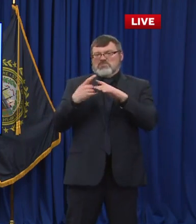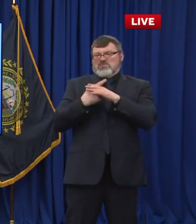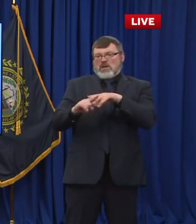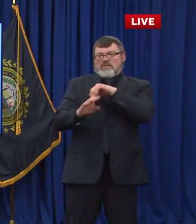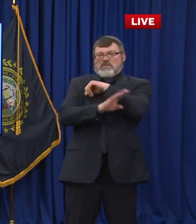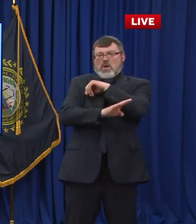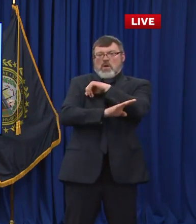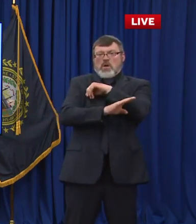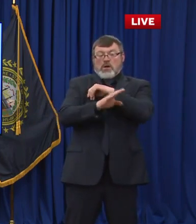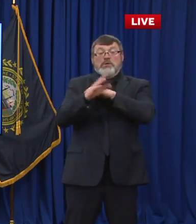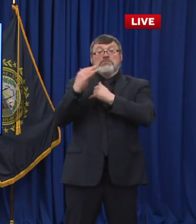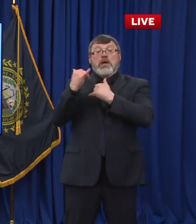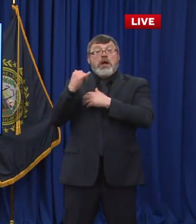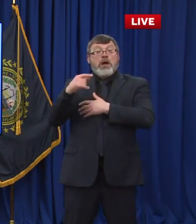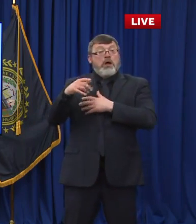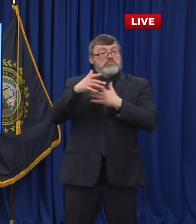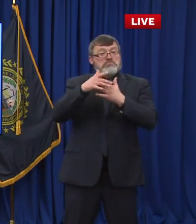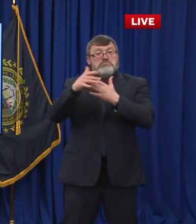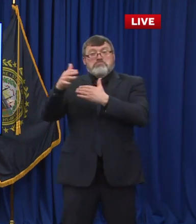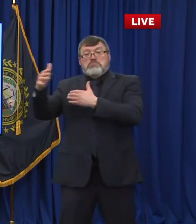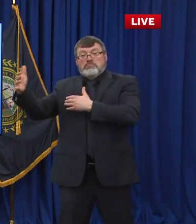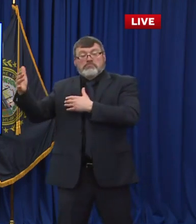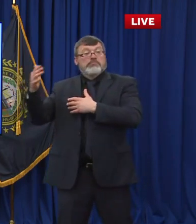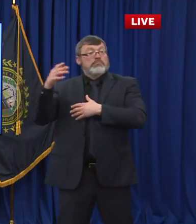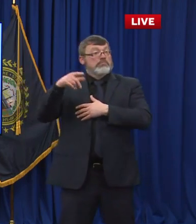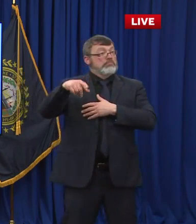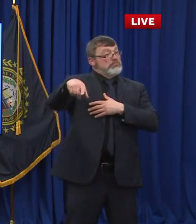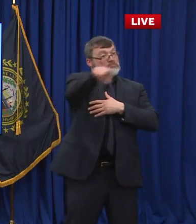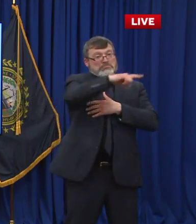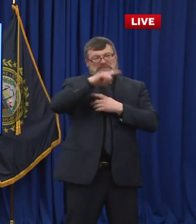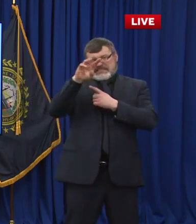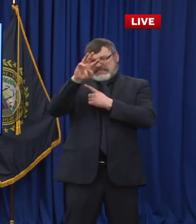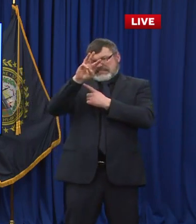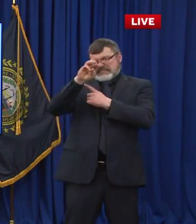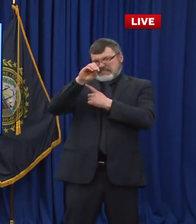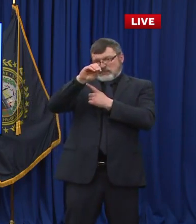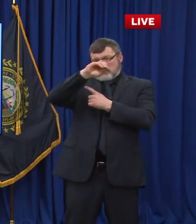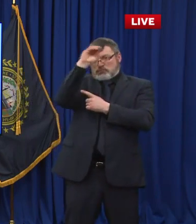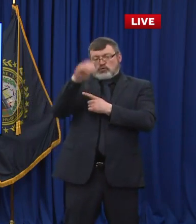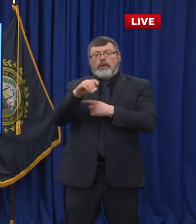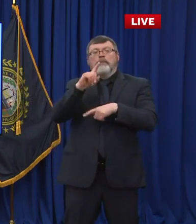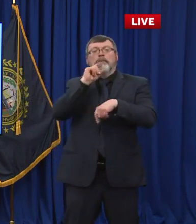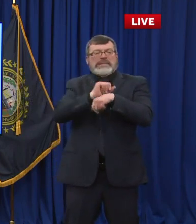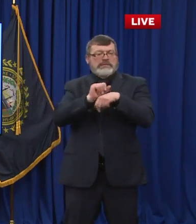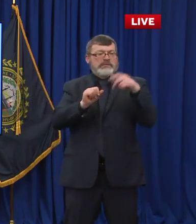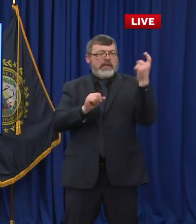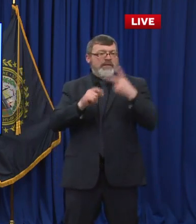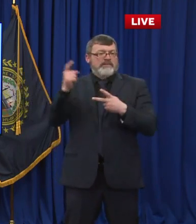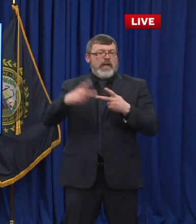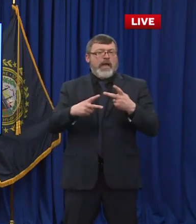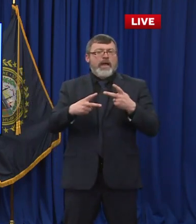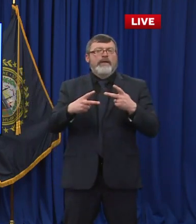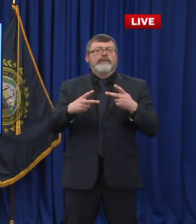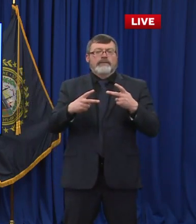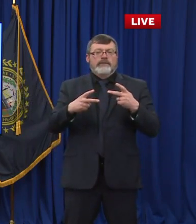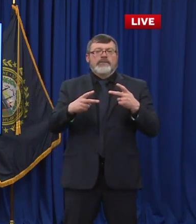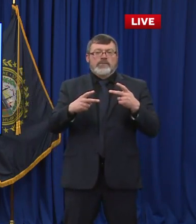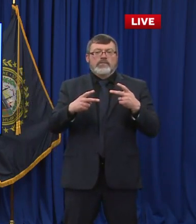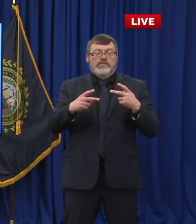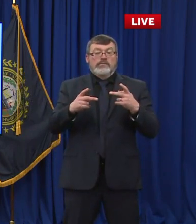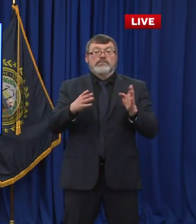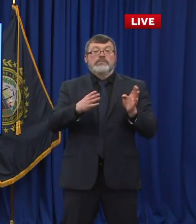40% are in a fully in person model. And there's still a few schools out there that are still fully remote. Um, in the coming days,